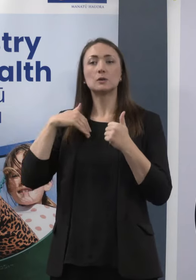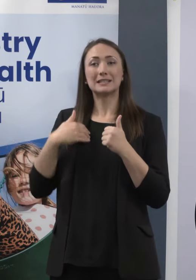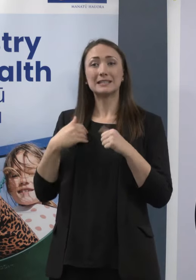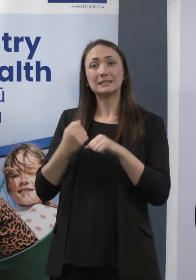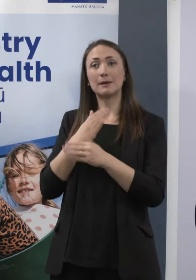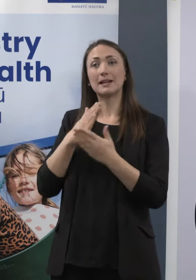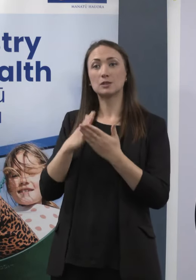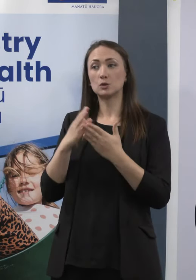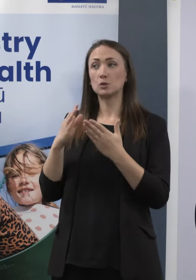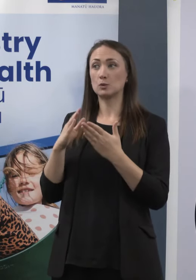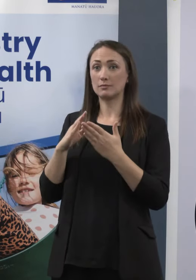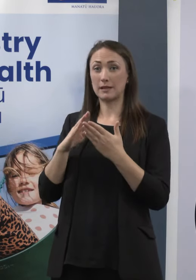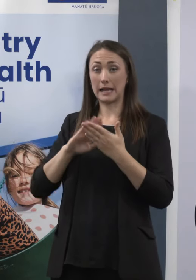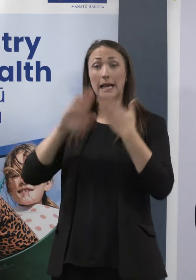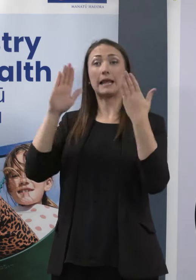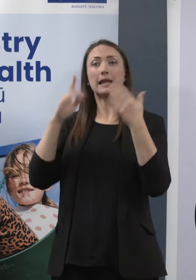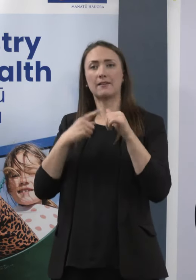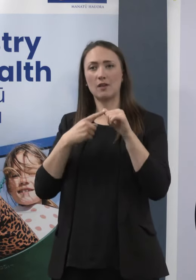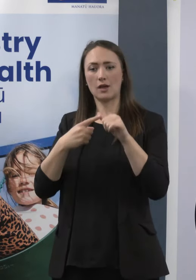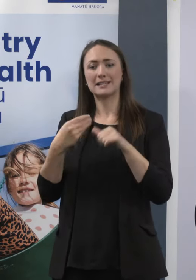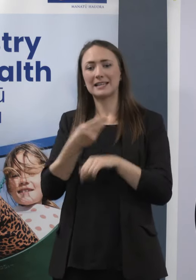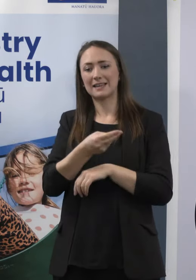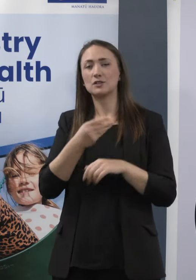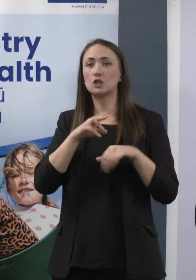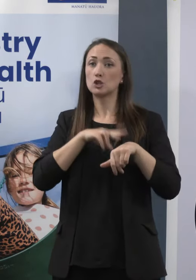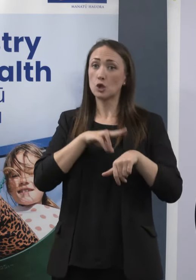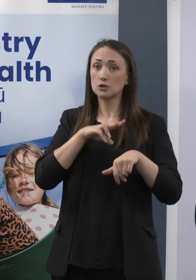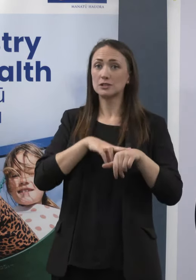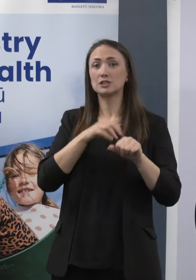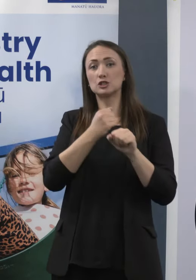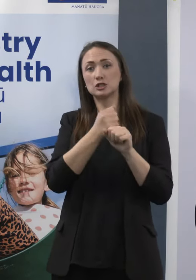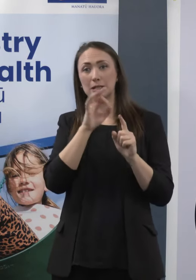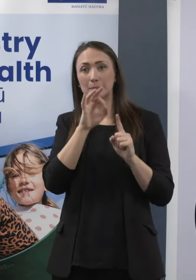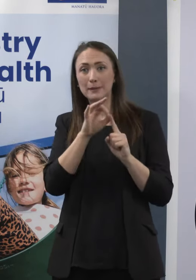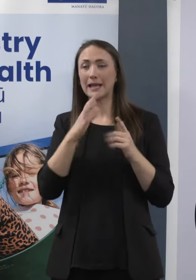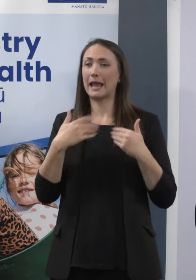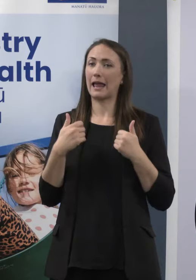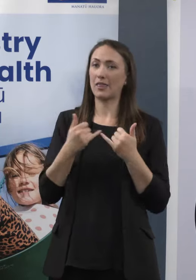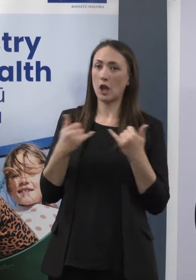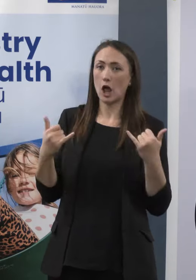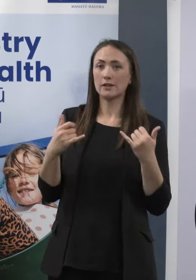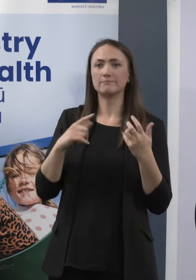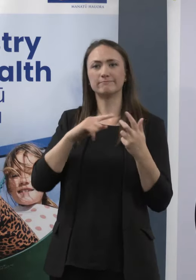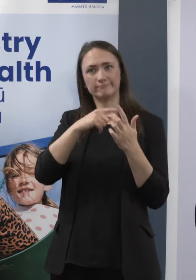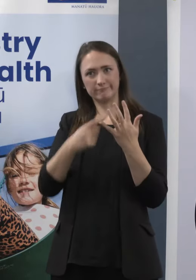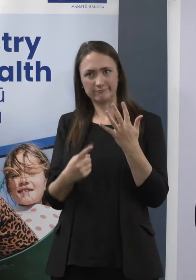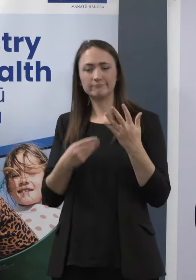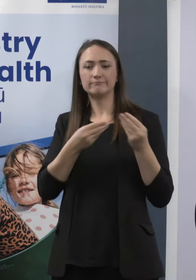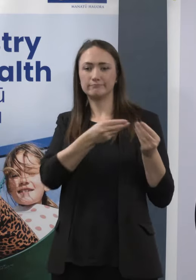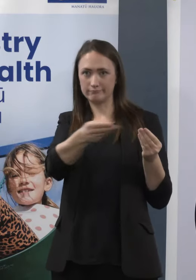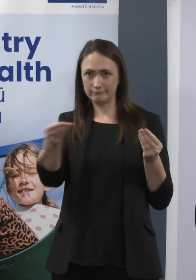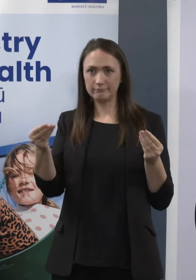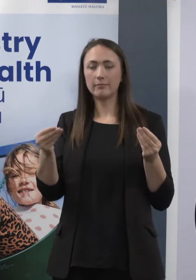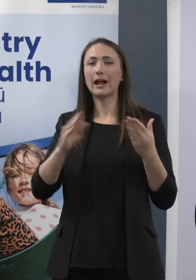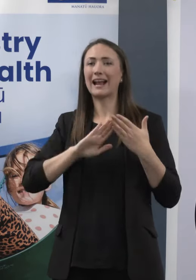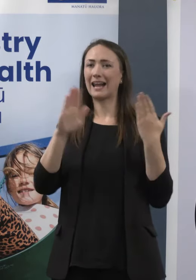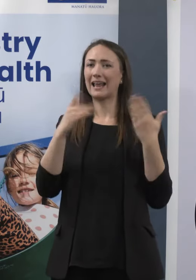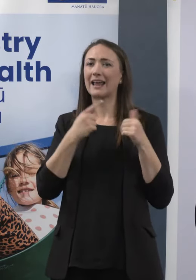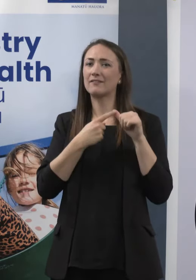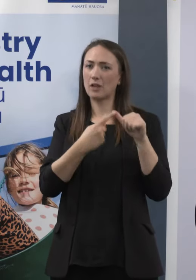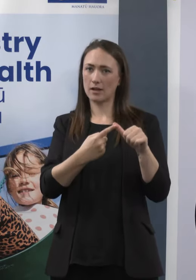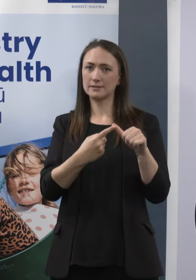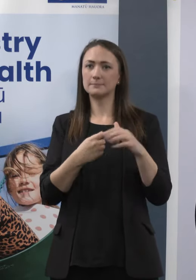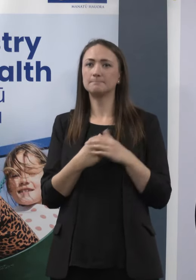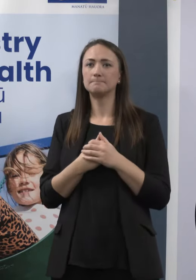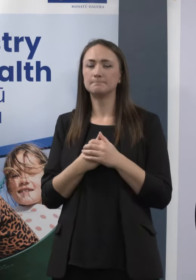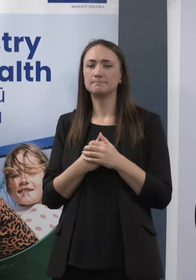general practice, Healthline and so and so, and then we'll bring it back to future announcements, hopefully on Friday, as I mentioned. Even